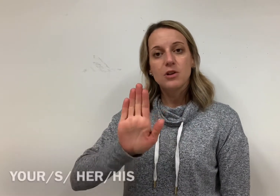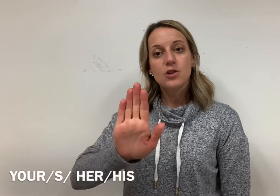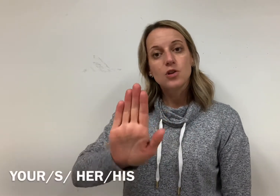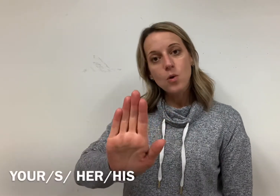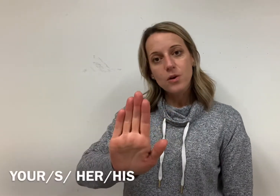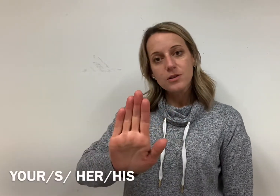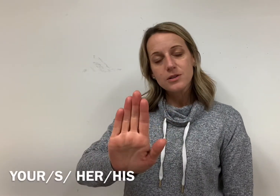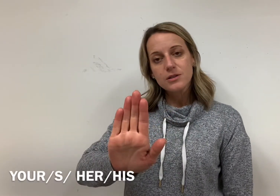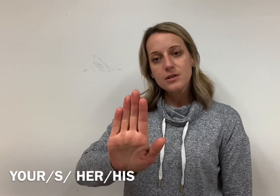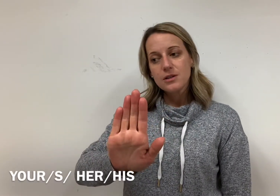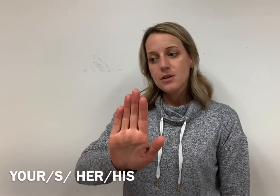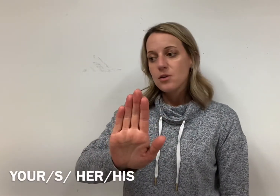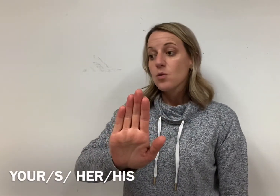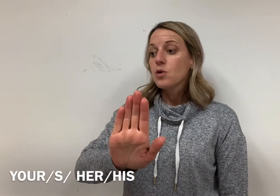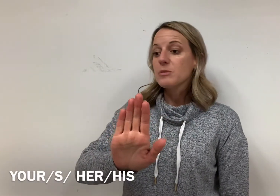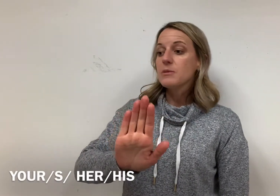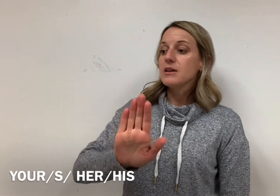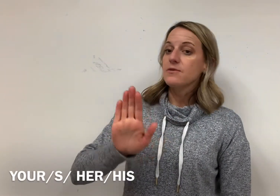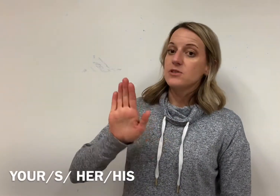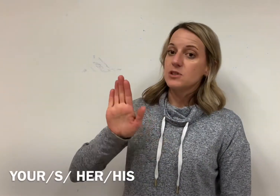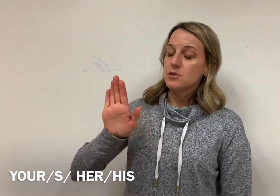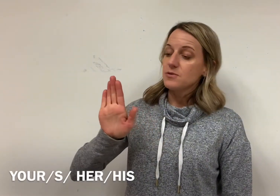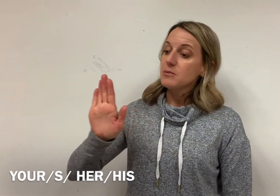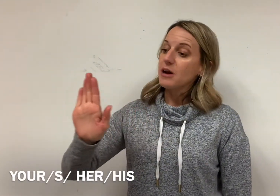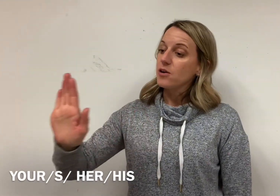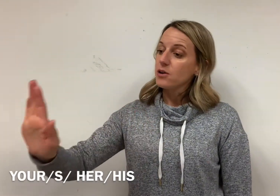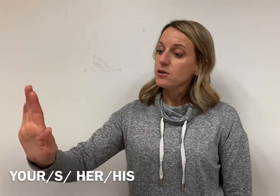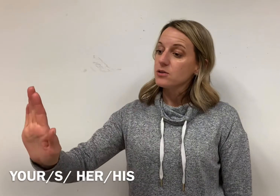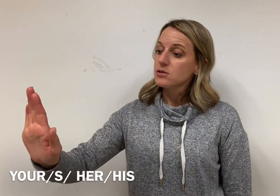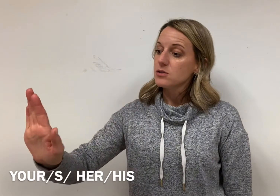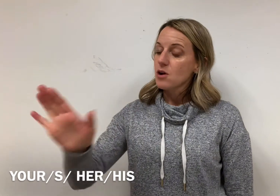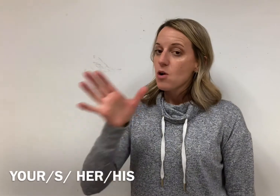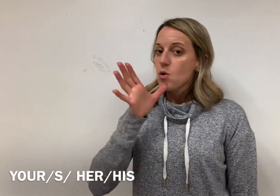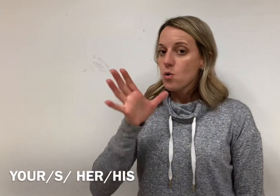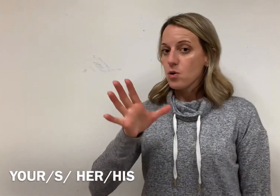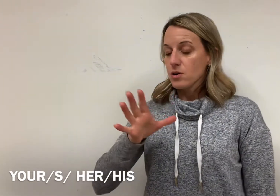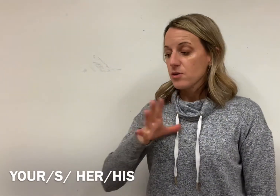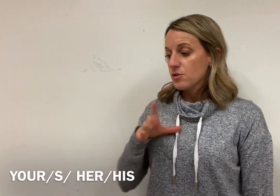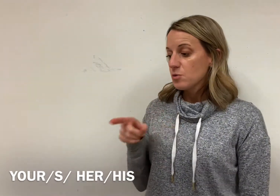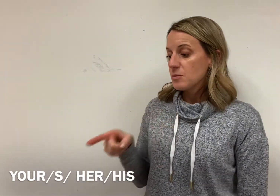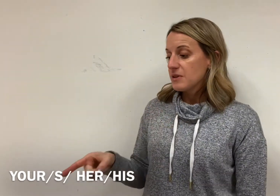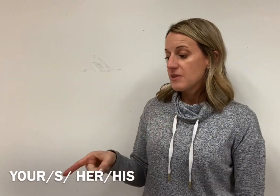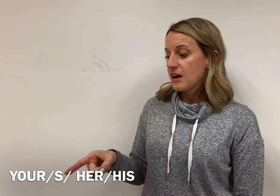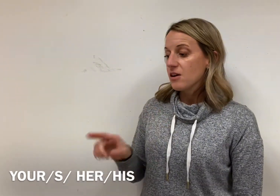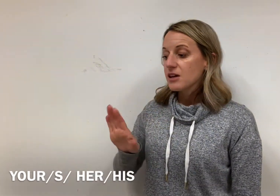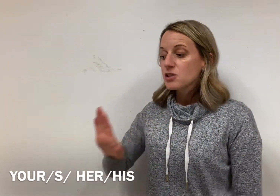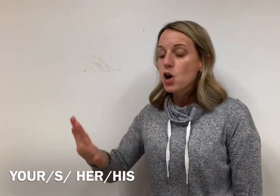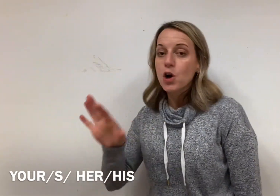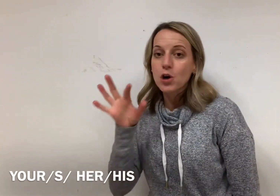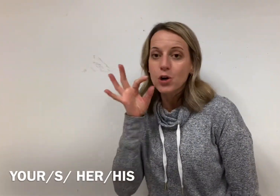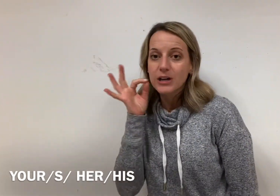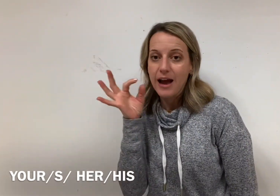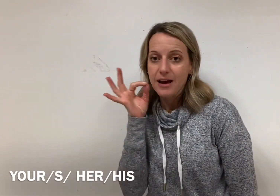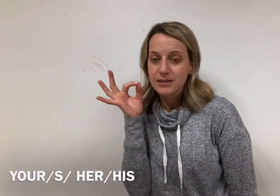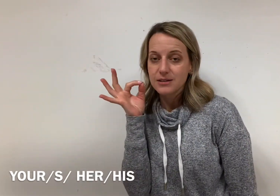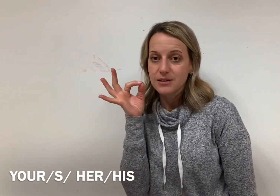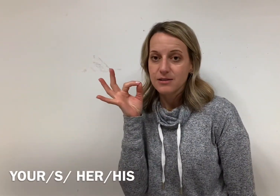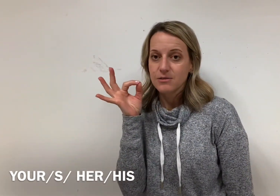yours. Or maybe it's to female, hers. Or the woman there, it's her cat, right?